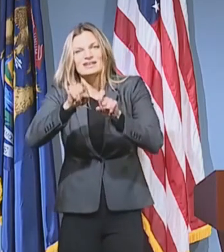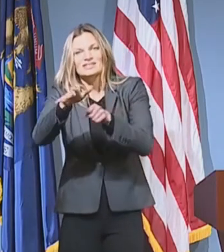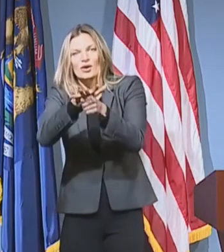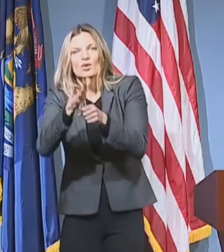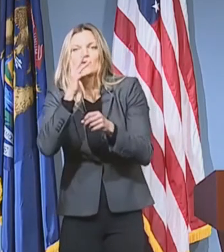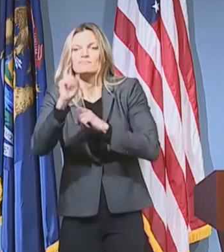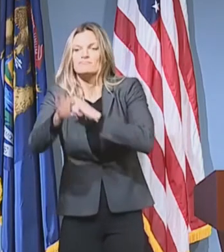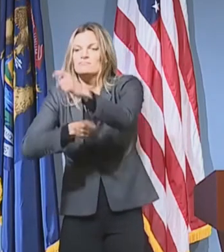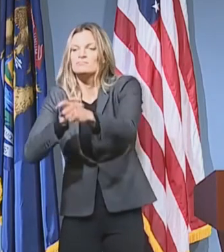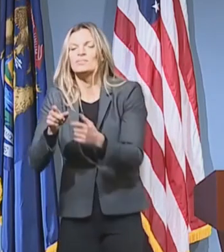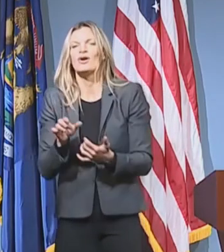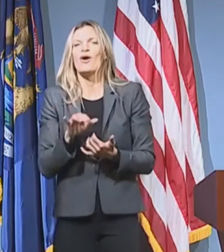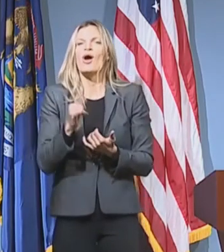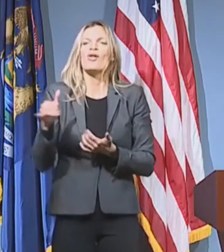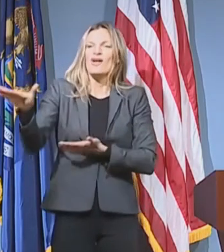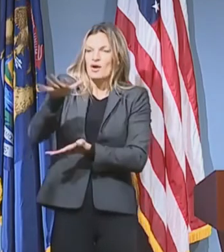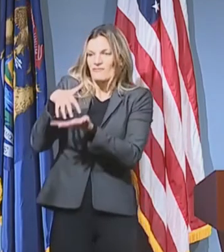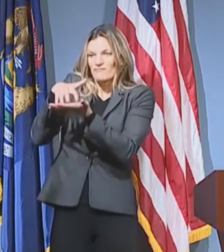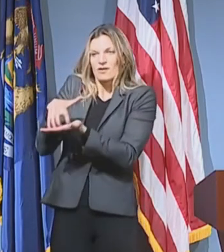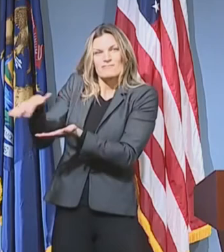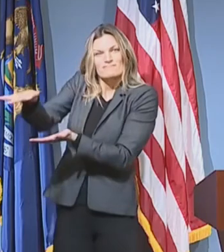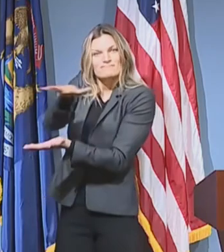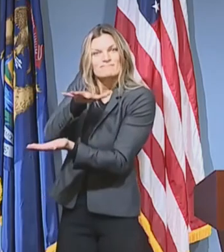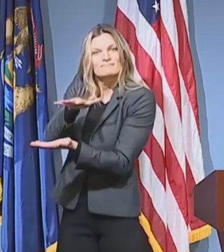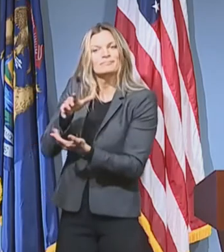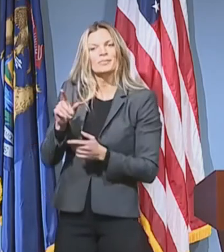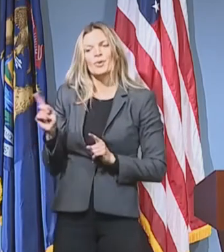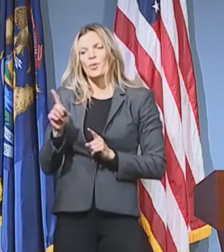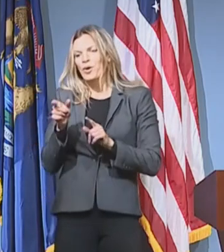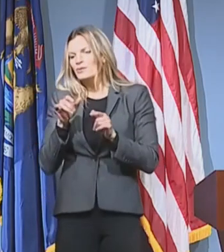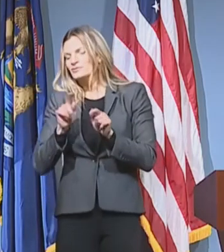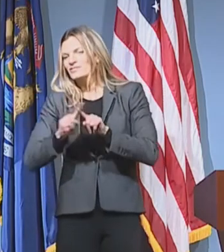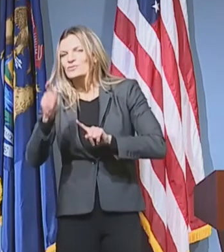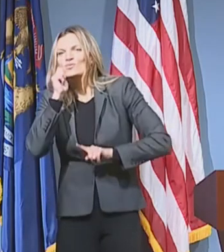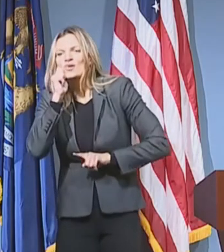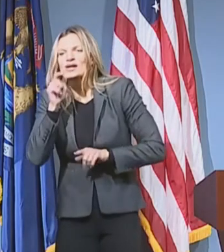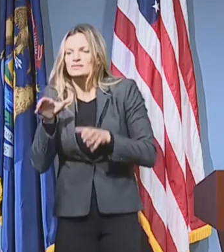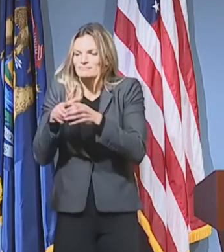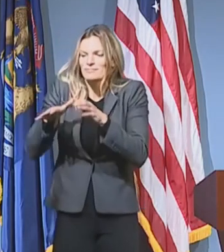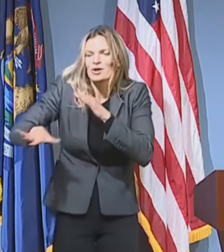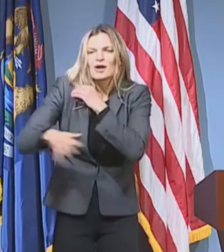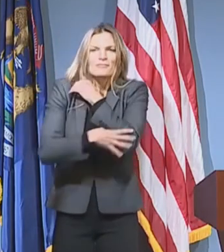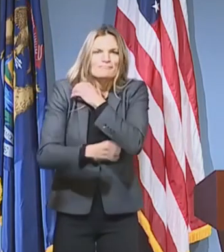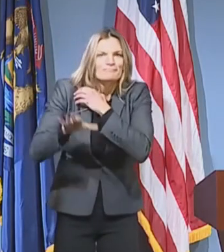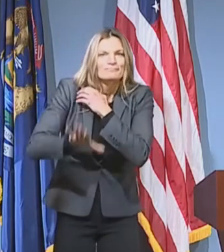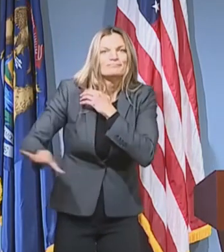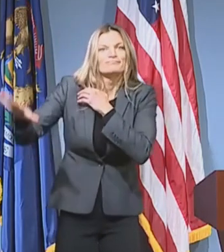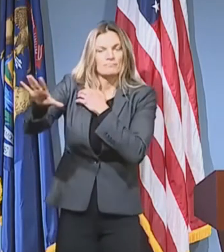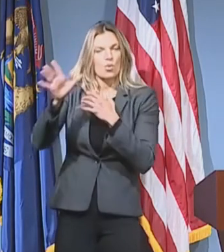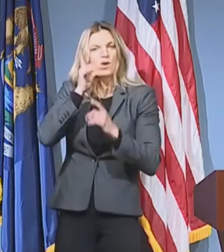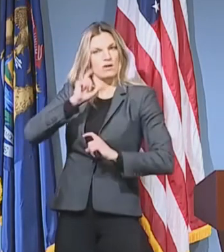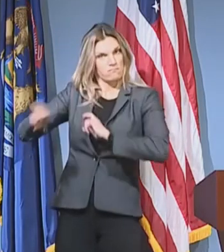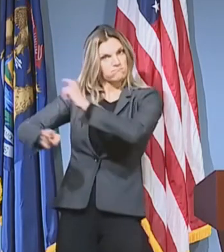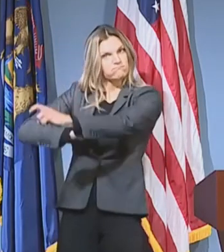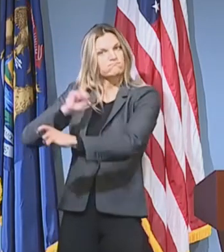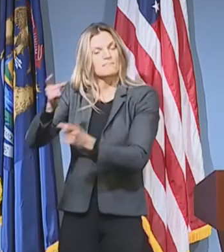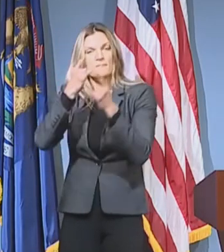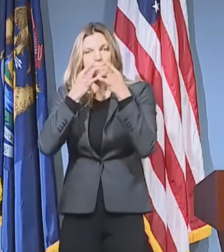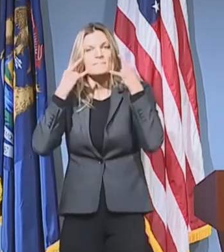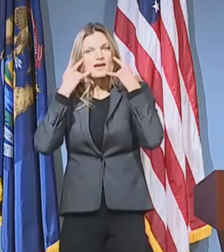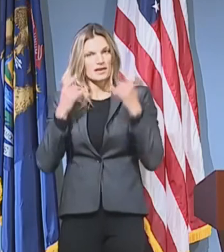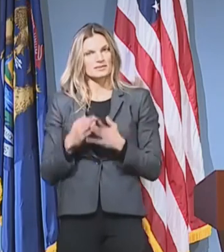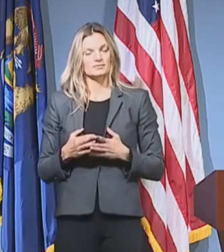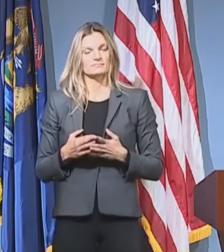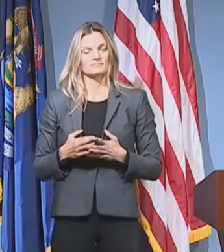to reach vulnerable populations, including minority residents who have been affected by the public health crisis as a result